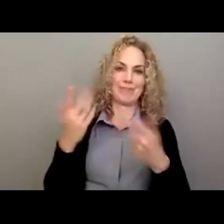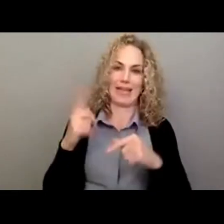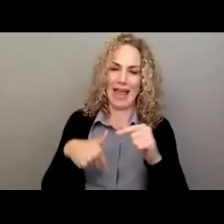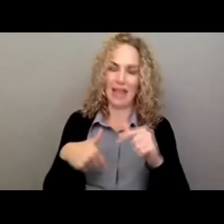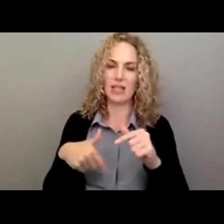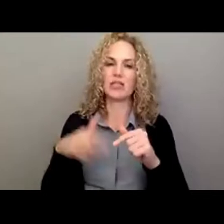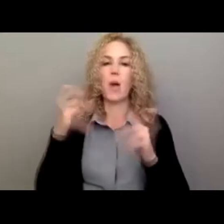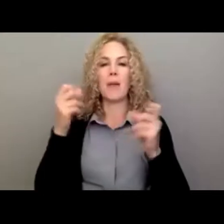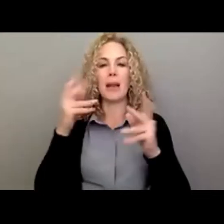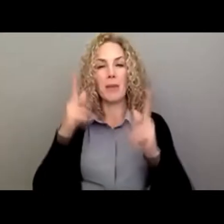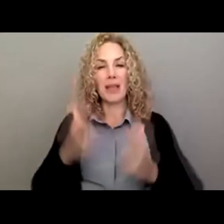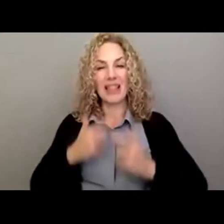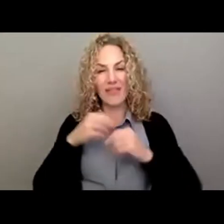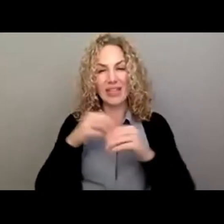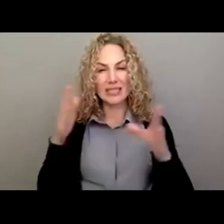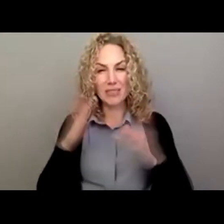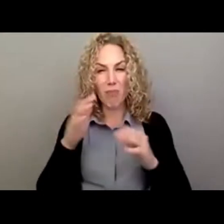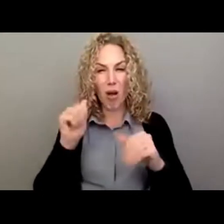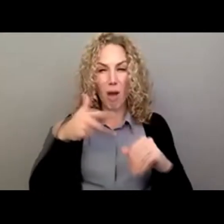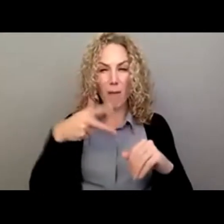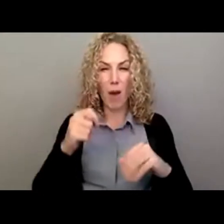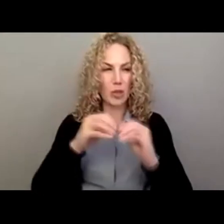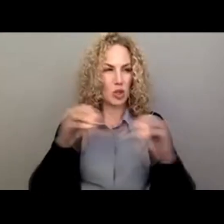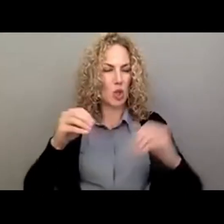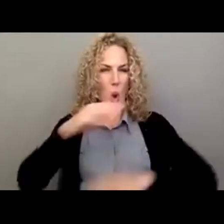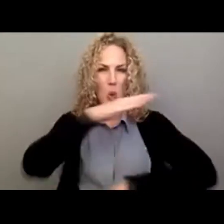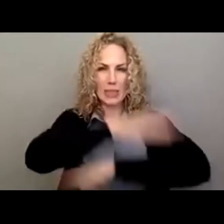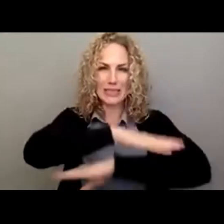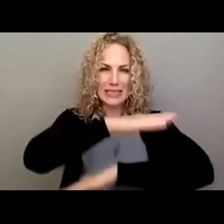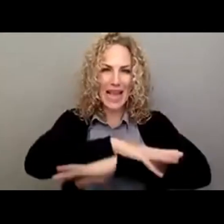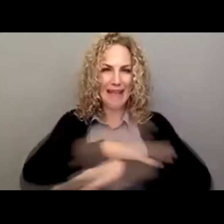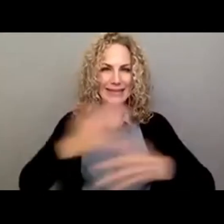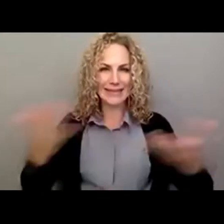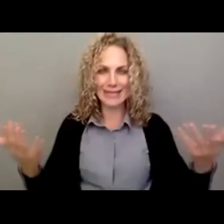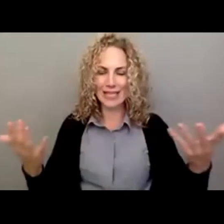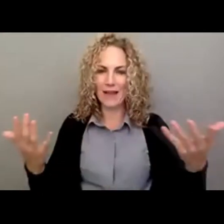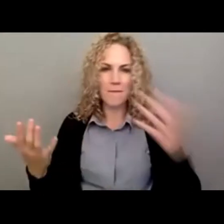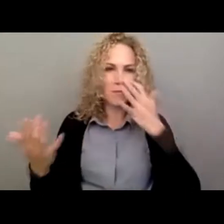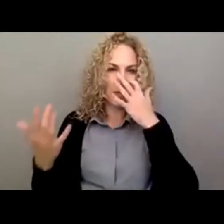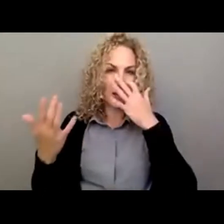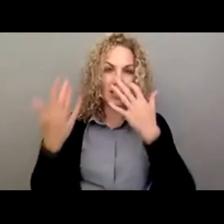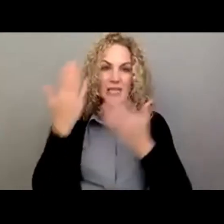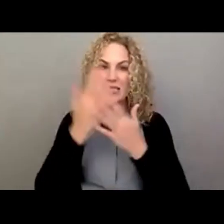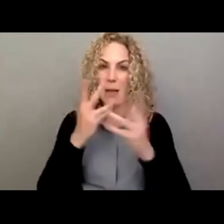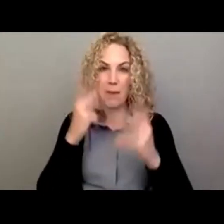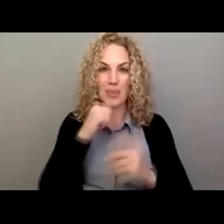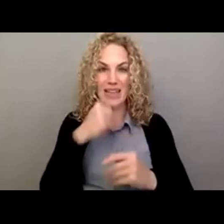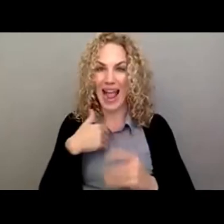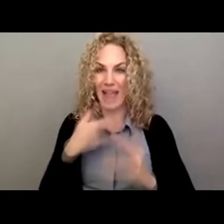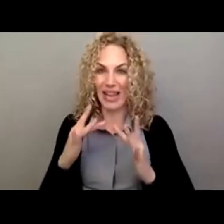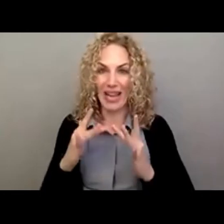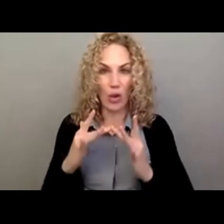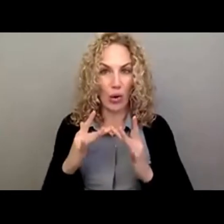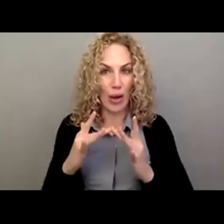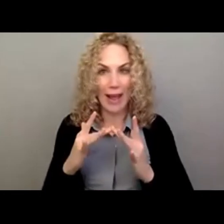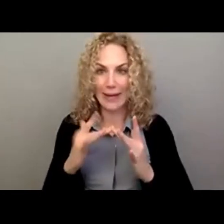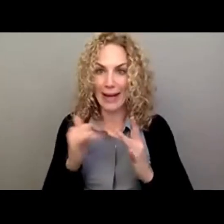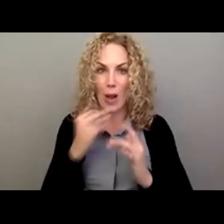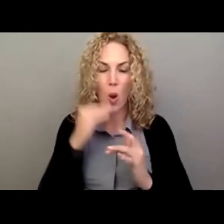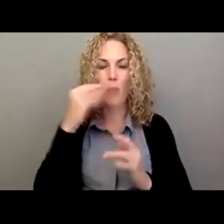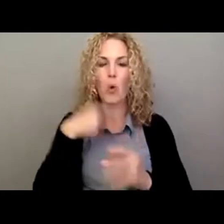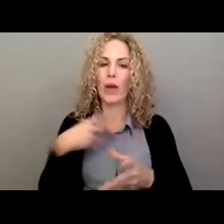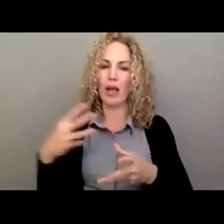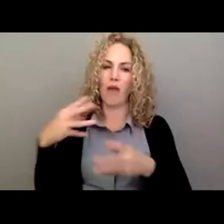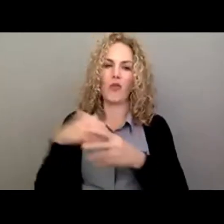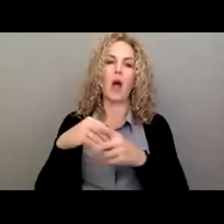small apartments with no desk space and never had a need for a desk. We had some people who didn't have internet connections. We got involved and we